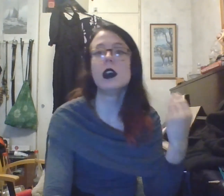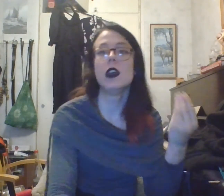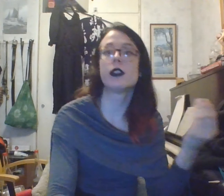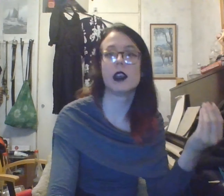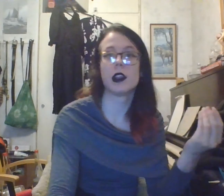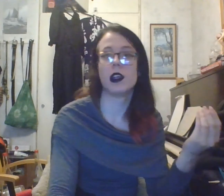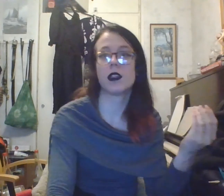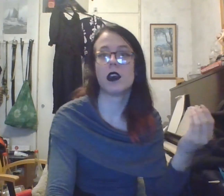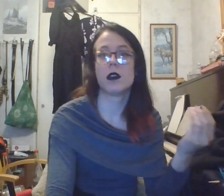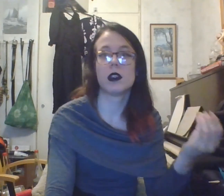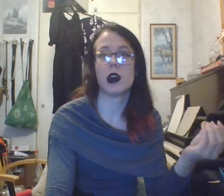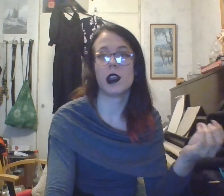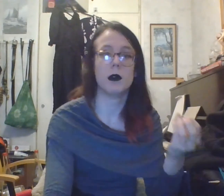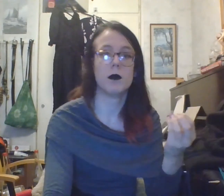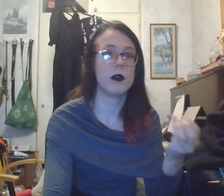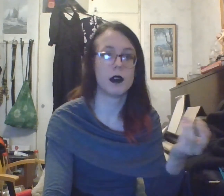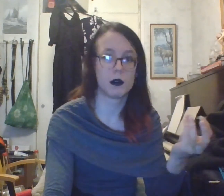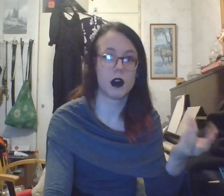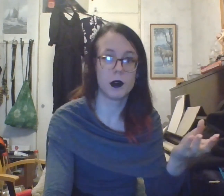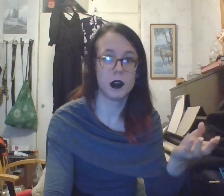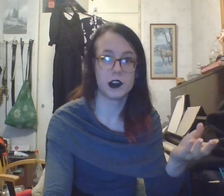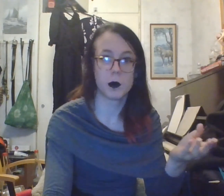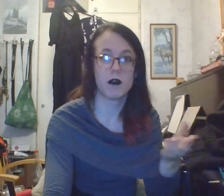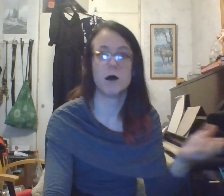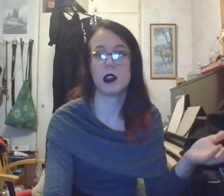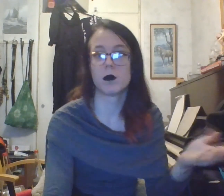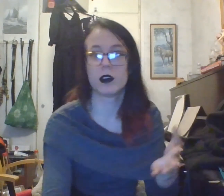stateless society with a common ownership over the means of production.